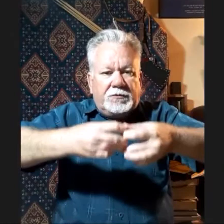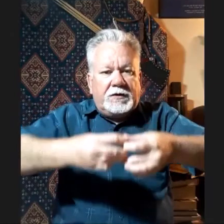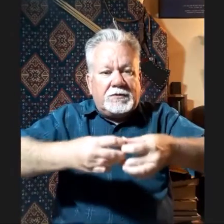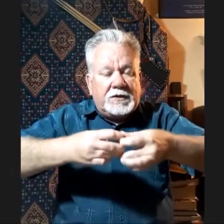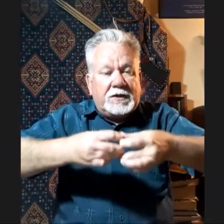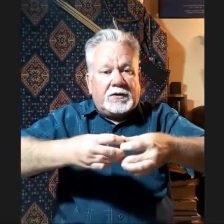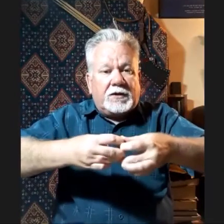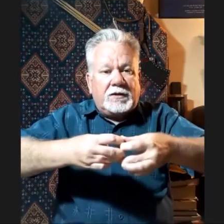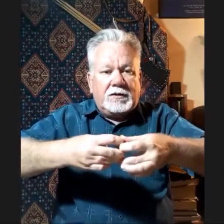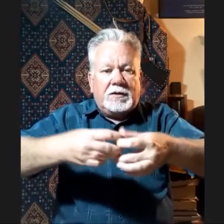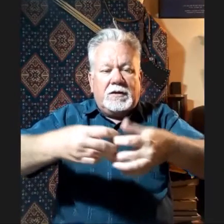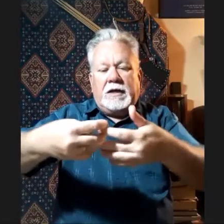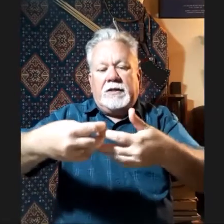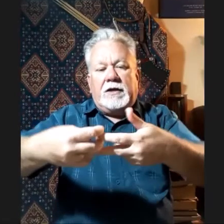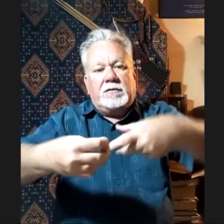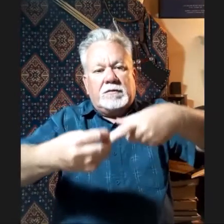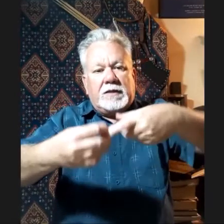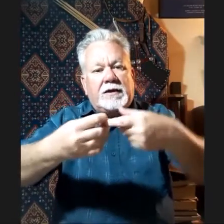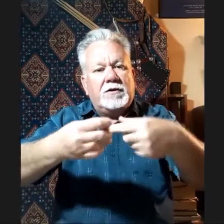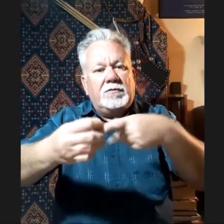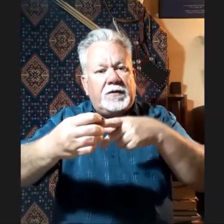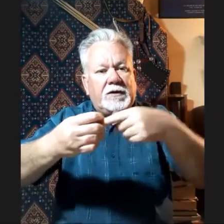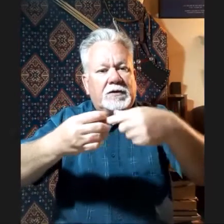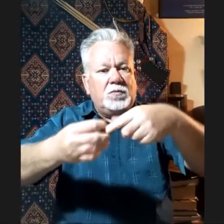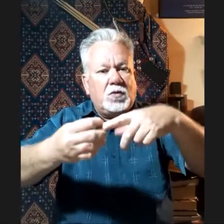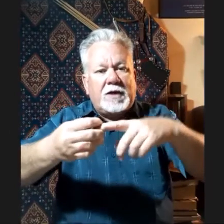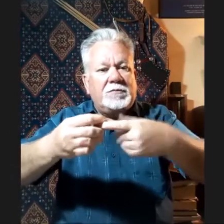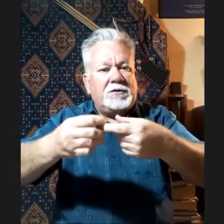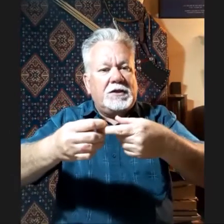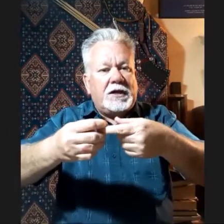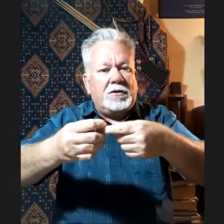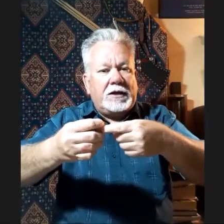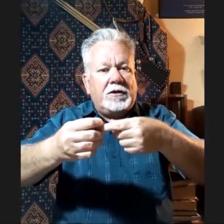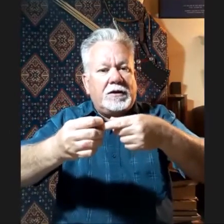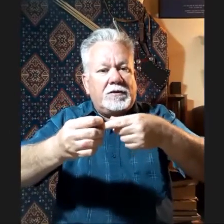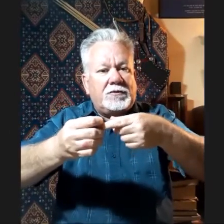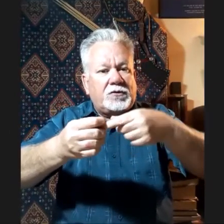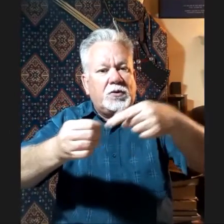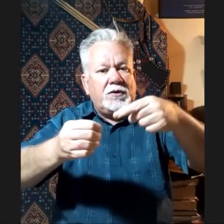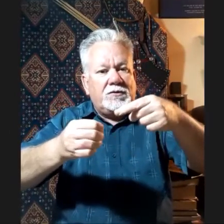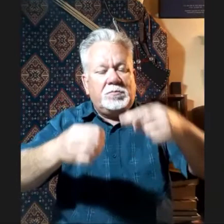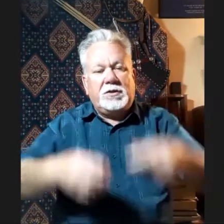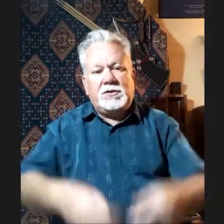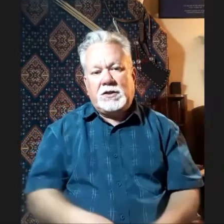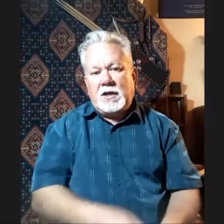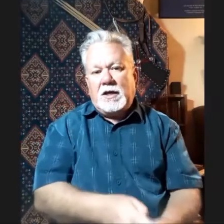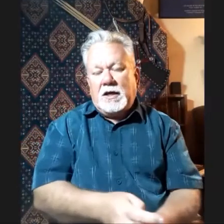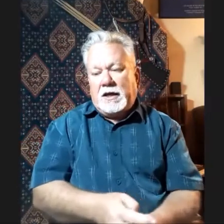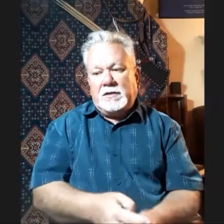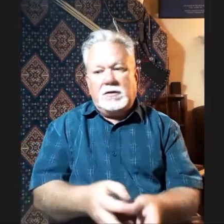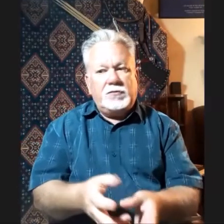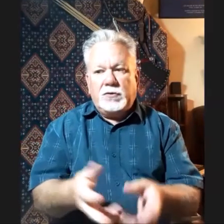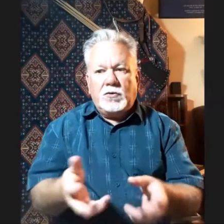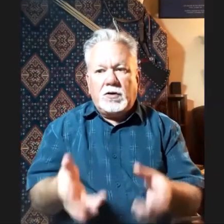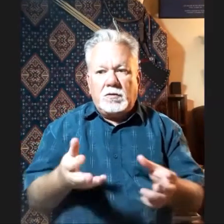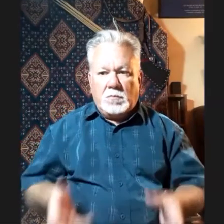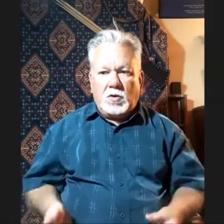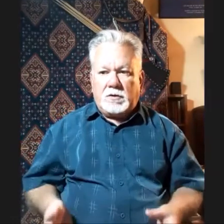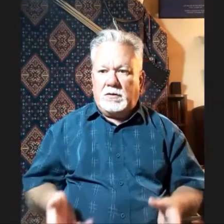fingers together and that can affect what happens to the arrow, the arrow gets squeezed and pinched and if you look at modern,